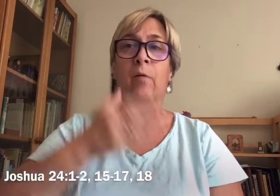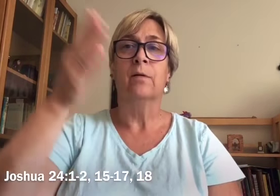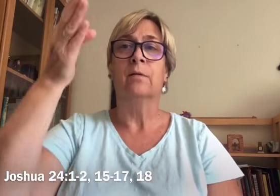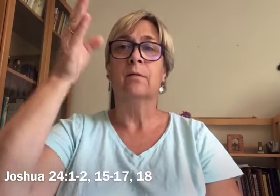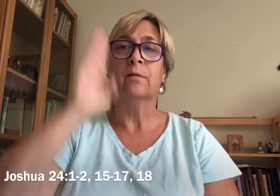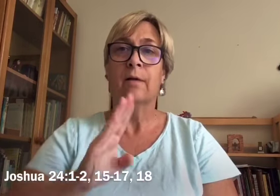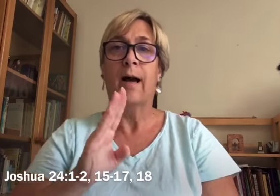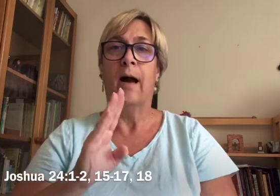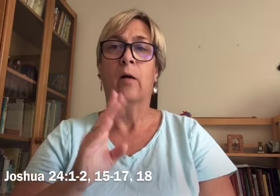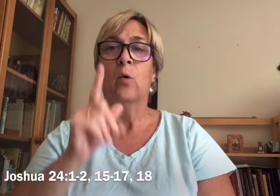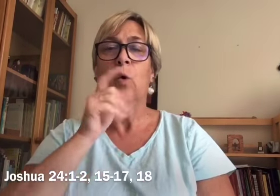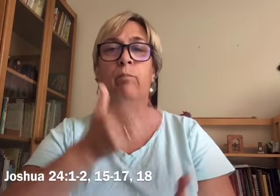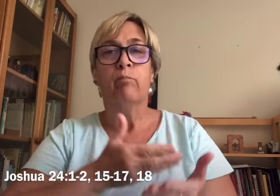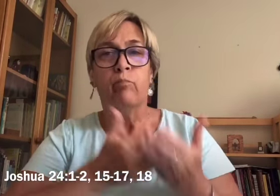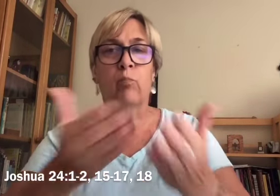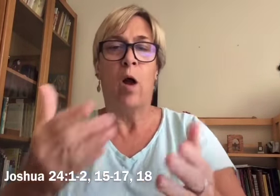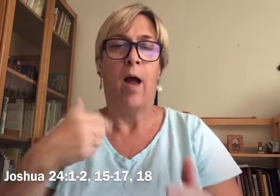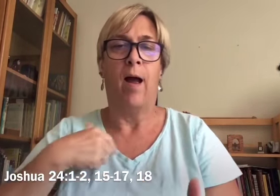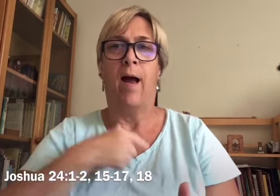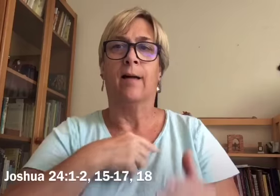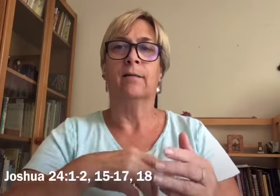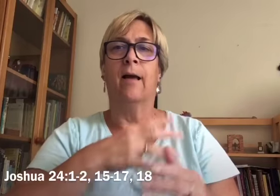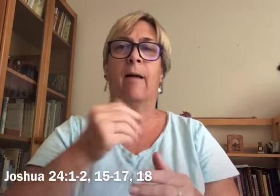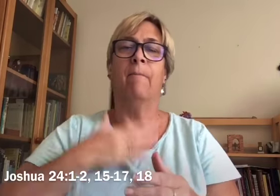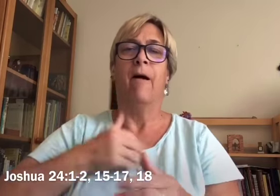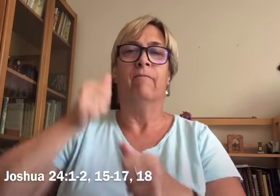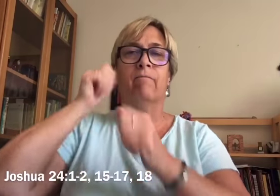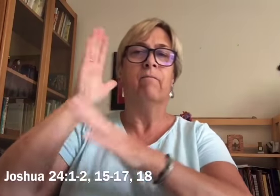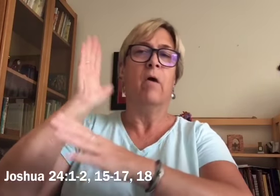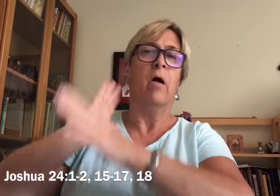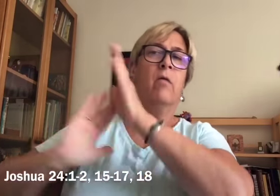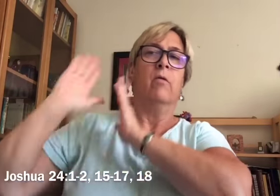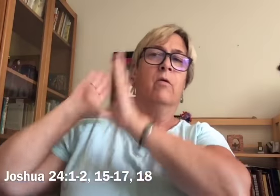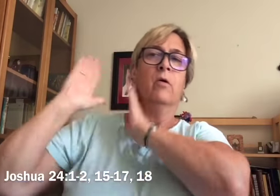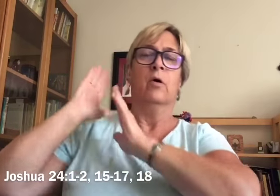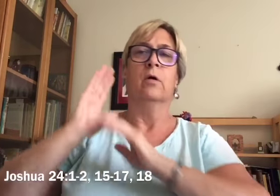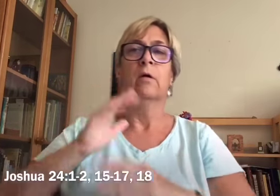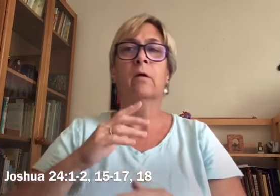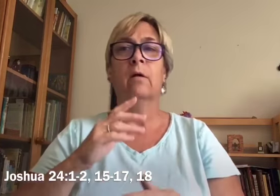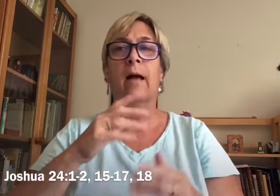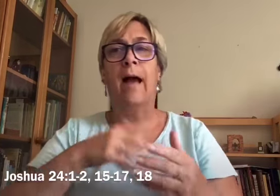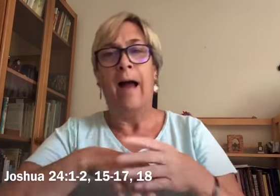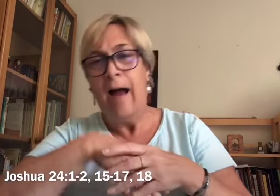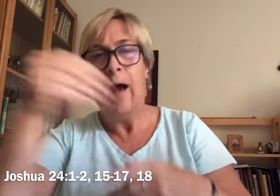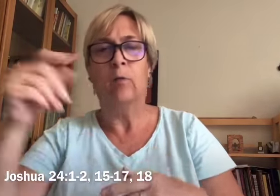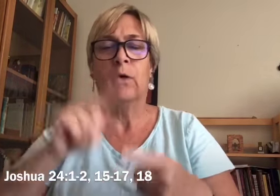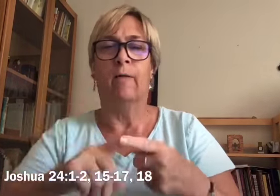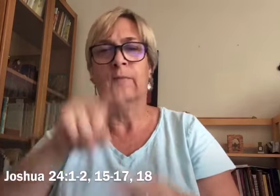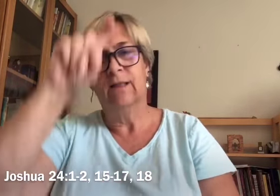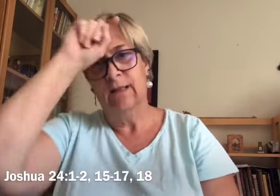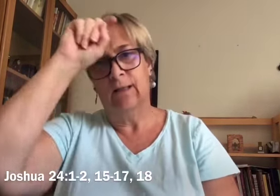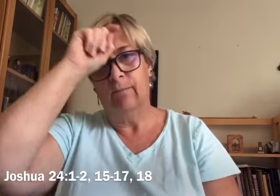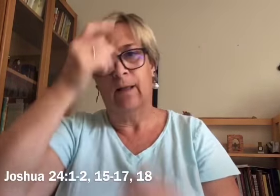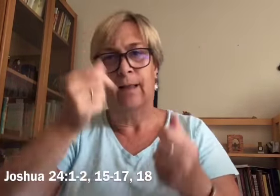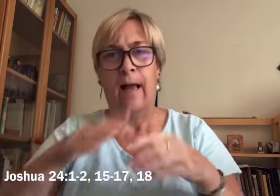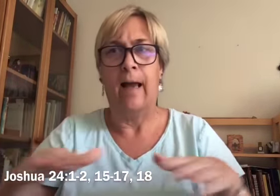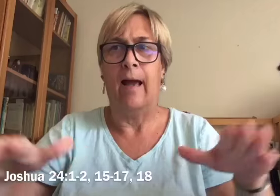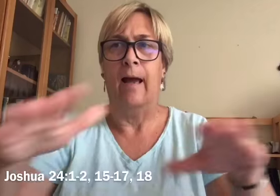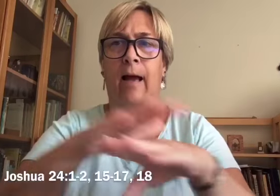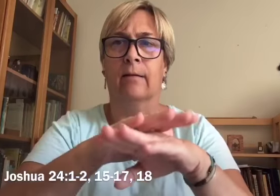For it was the Lord our God who brought us and our fathers up out of